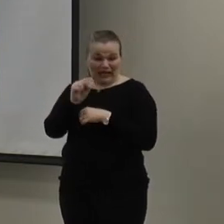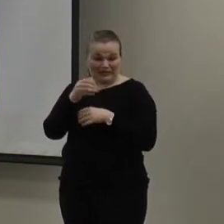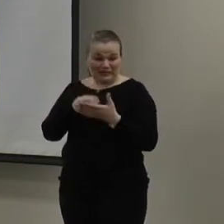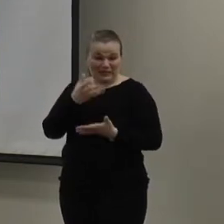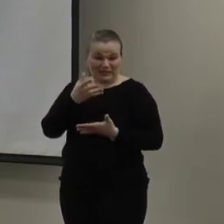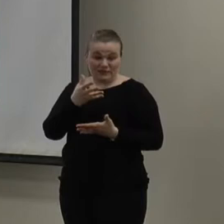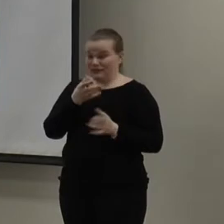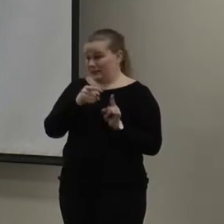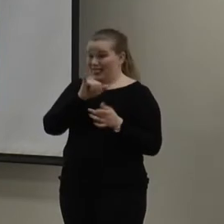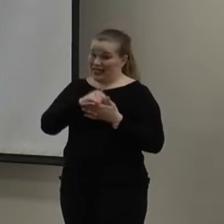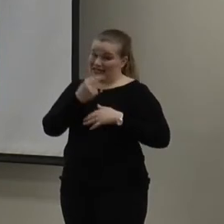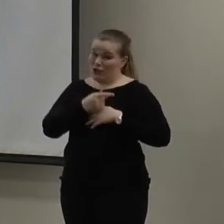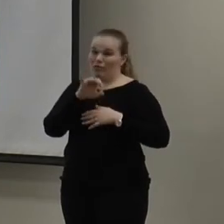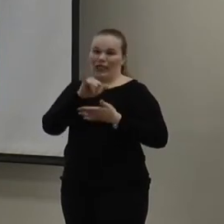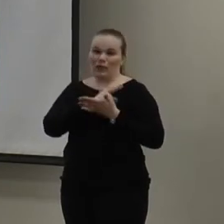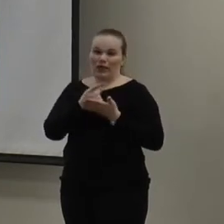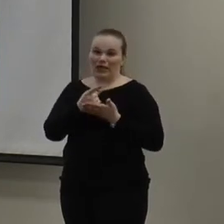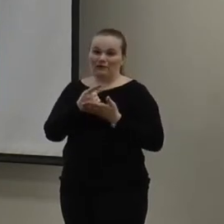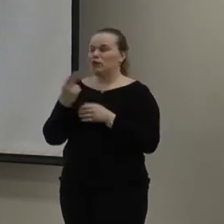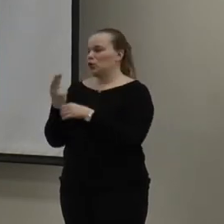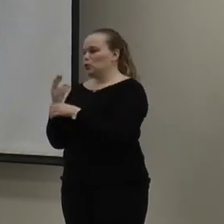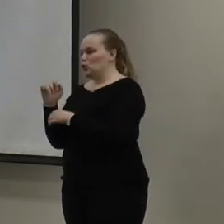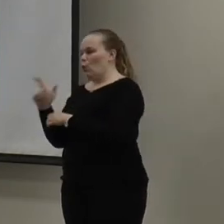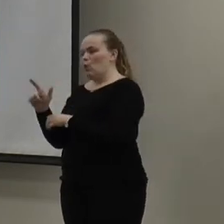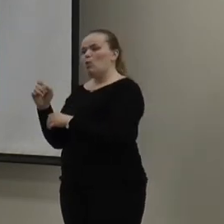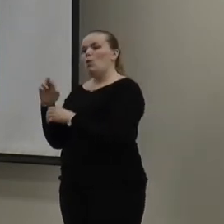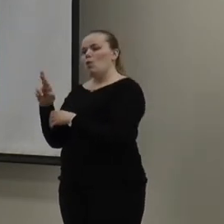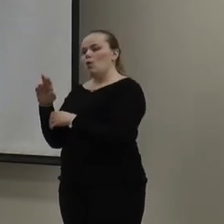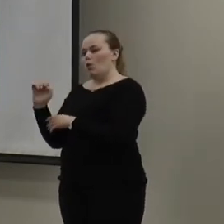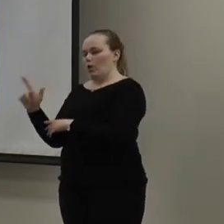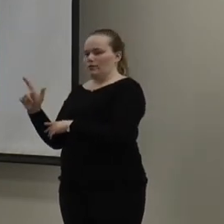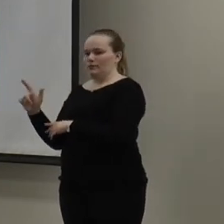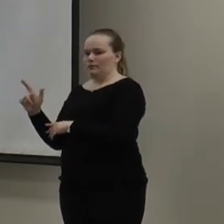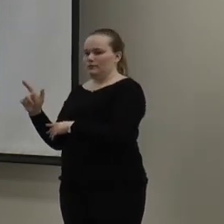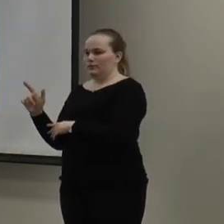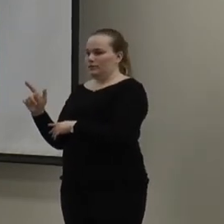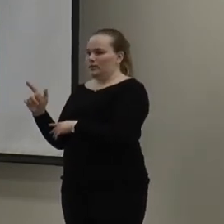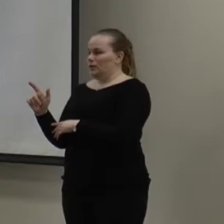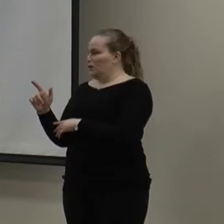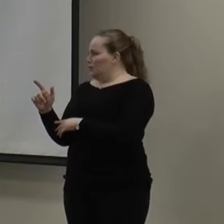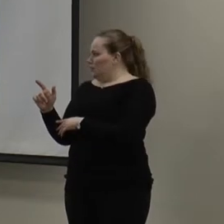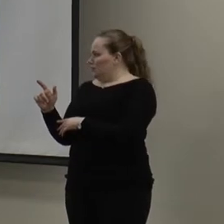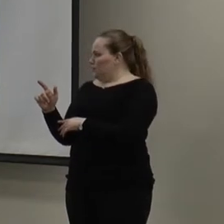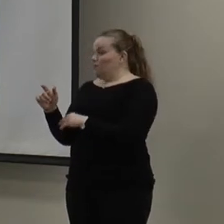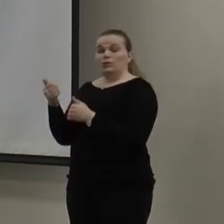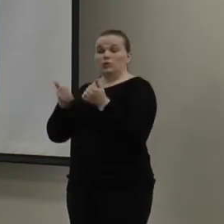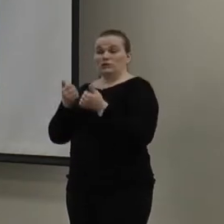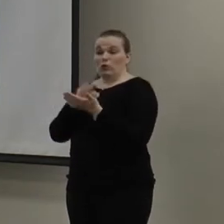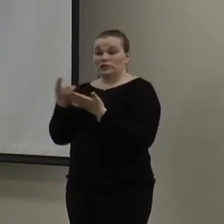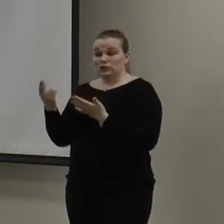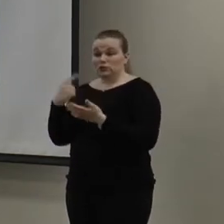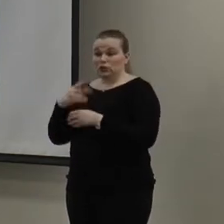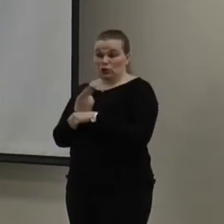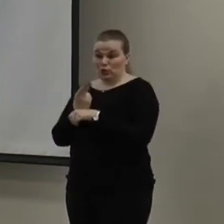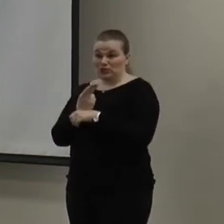that day or that week, they'll use coal or oil. And basically, these, whichever resource we use, it does